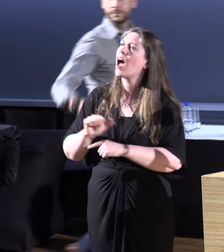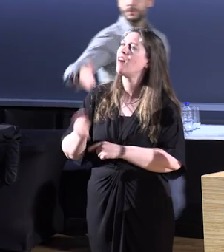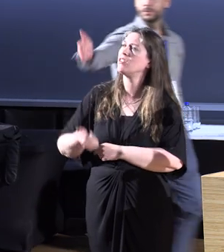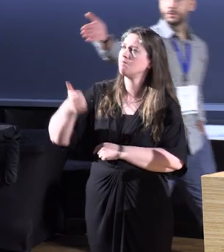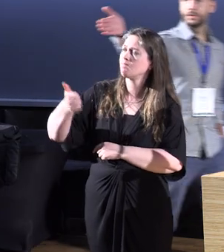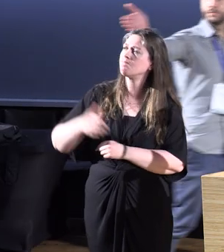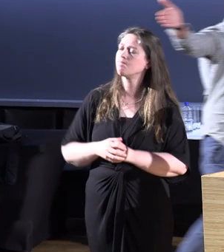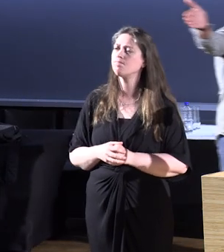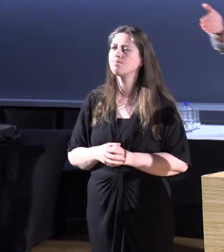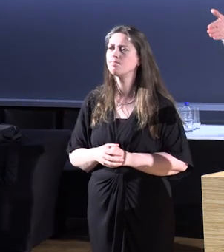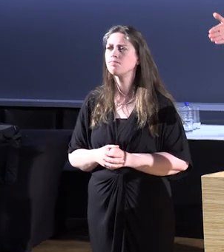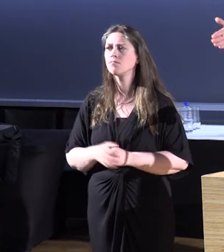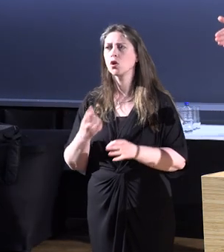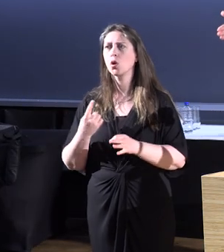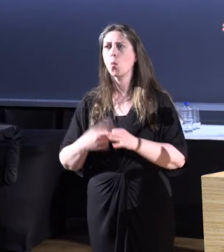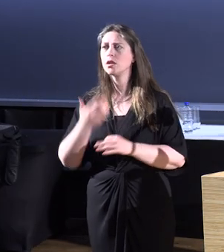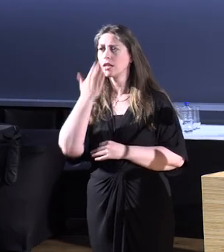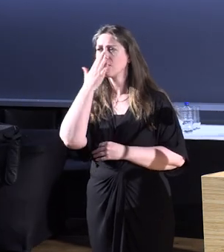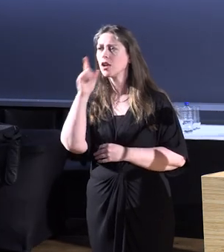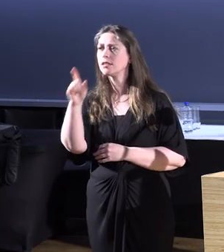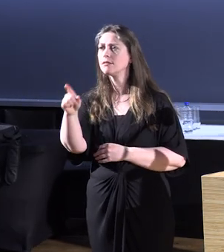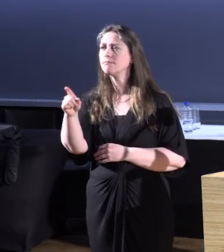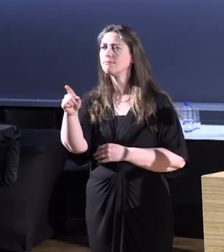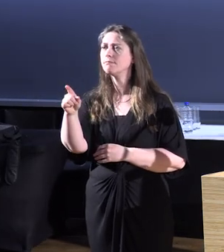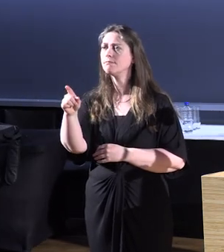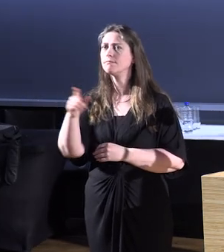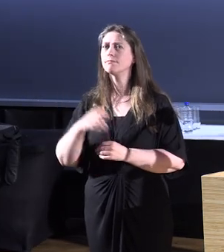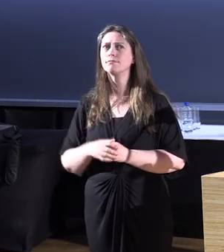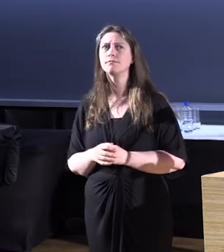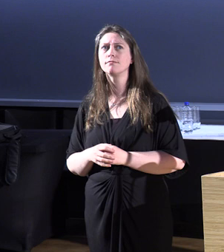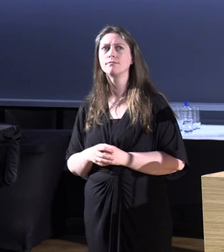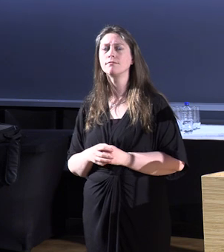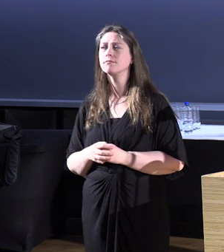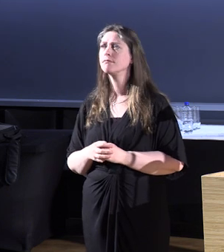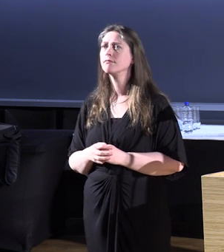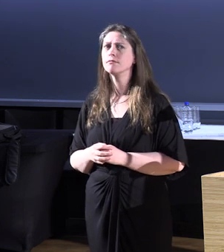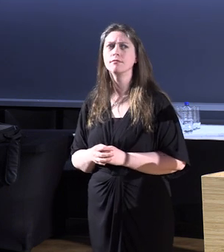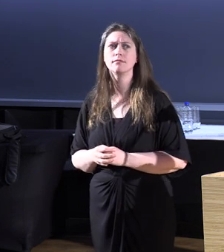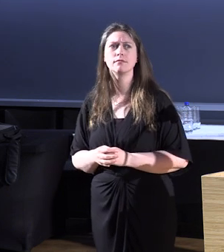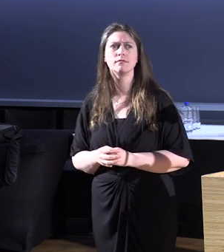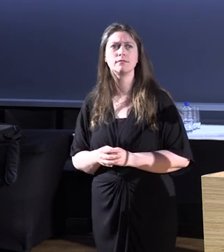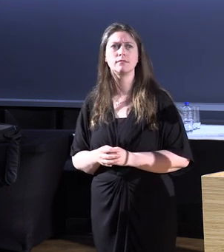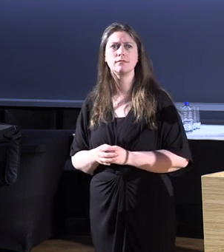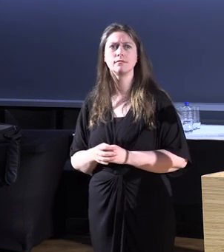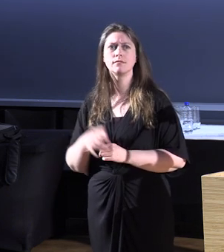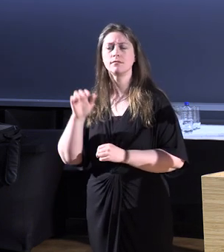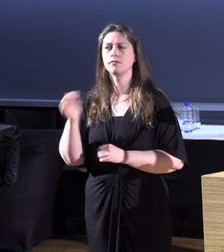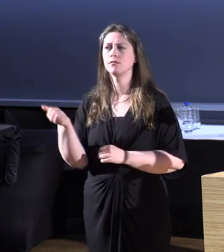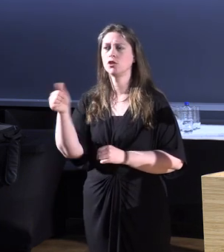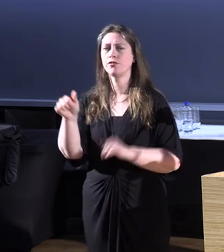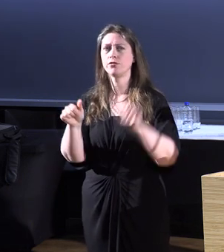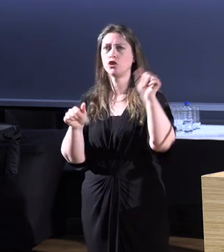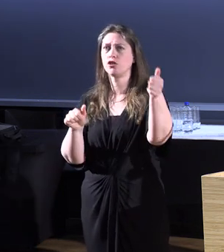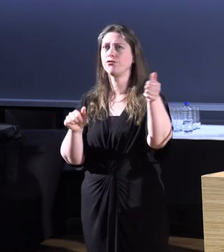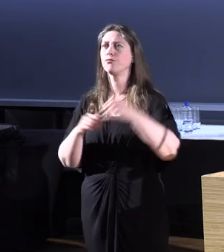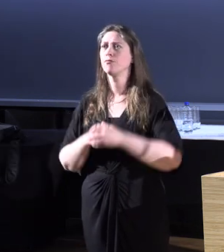Thank you. Great, we've got a question at the front here. Please, and we'll come to you next. Great.